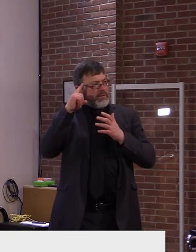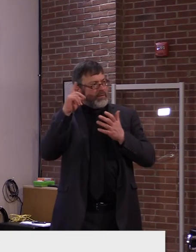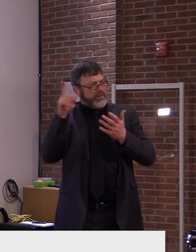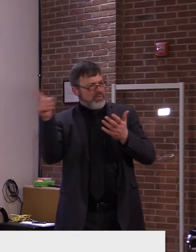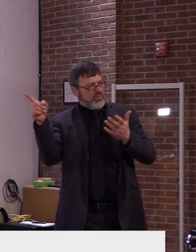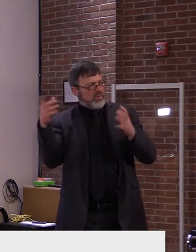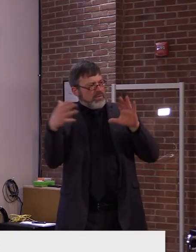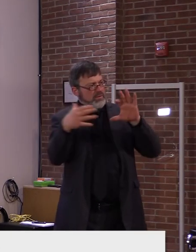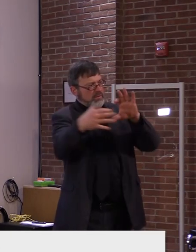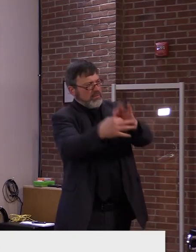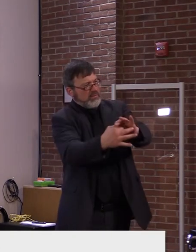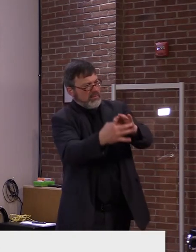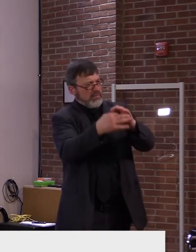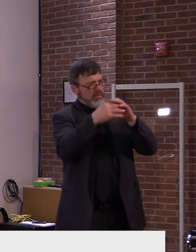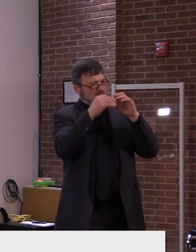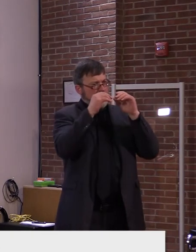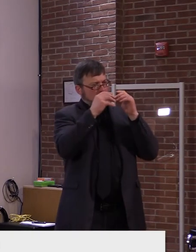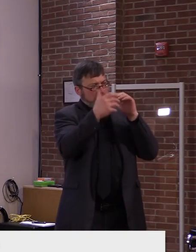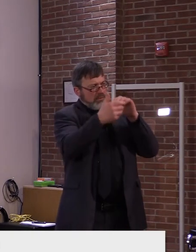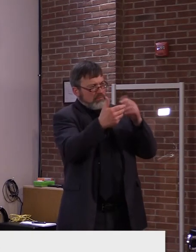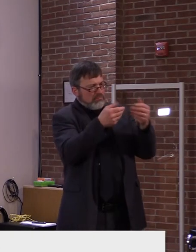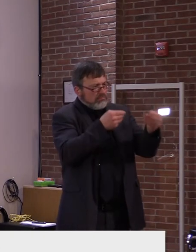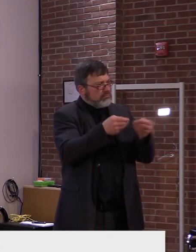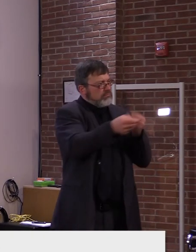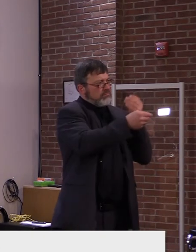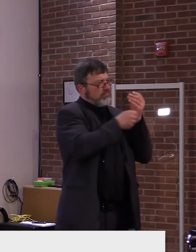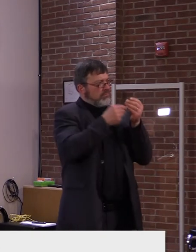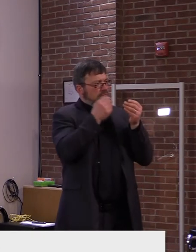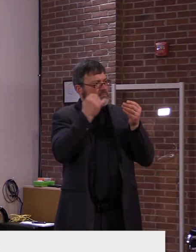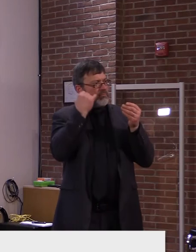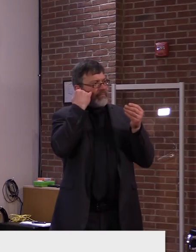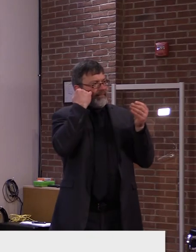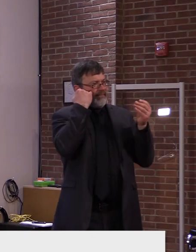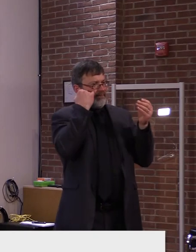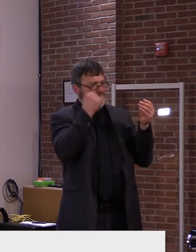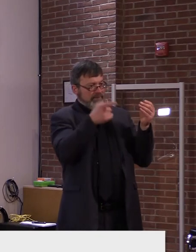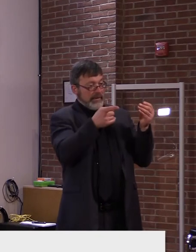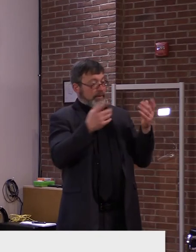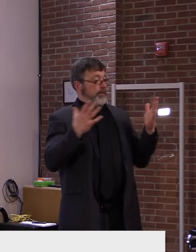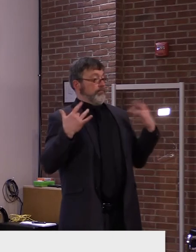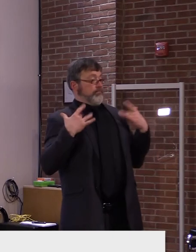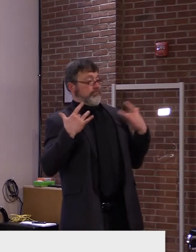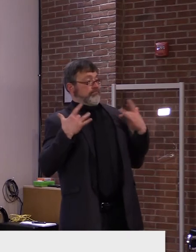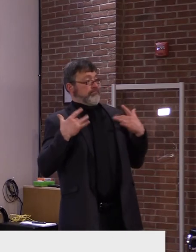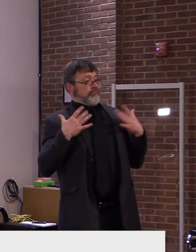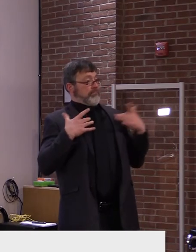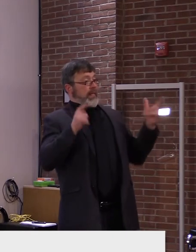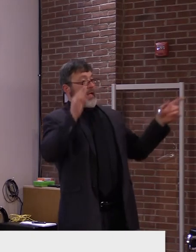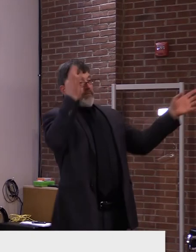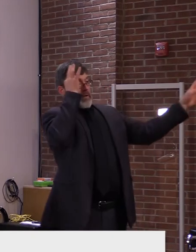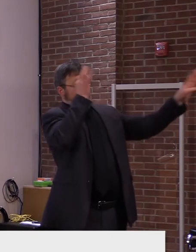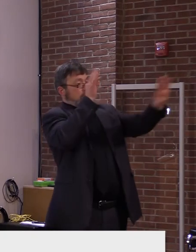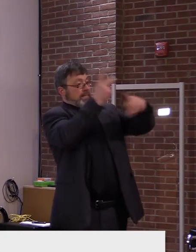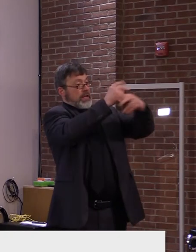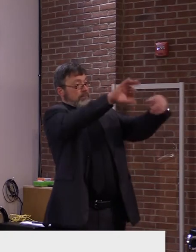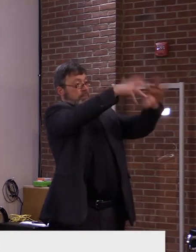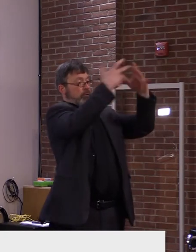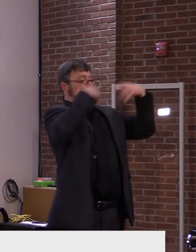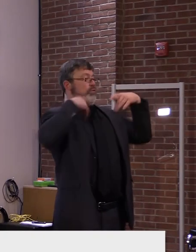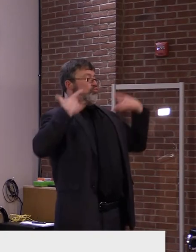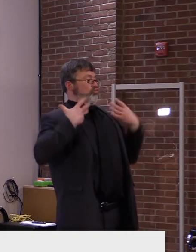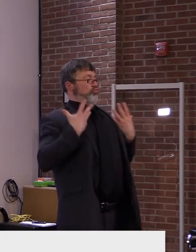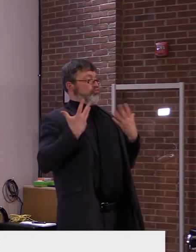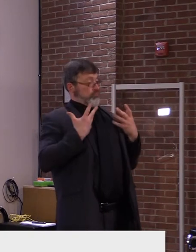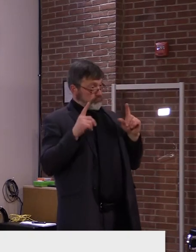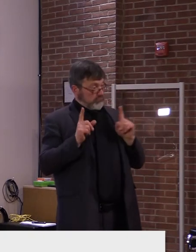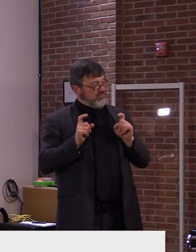what's going on? Do we back off our, um, our allocation based upon what the federal allocation, how is this all